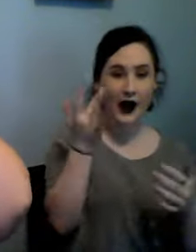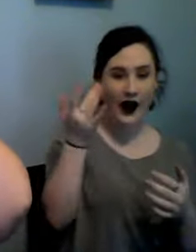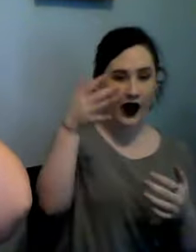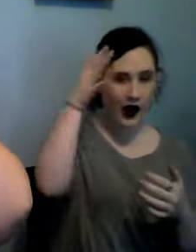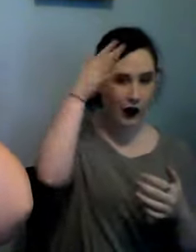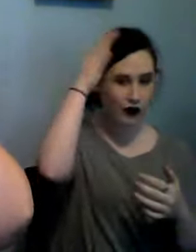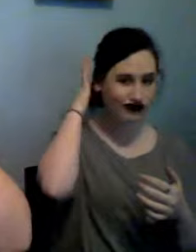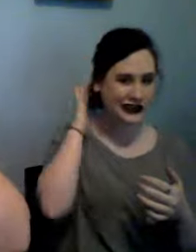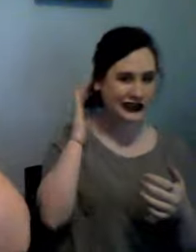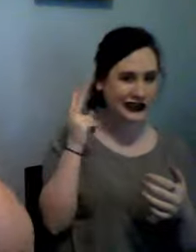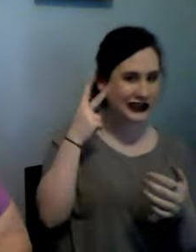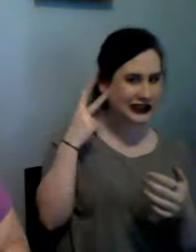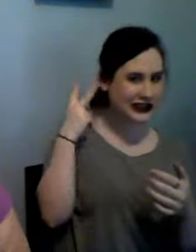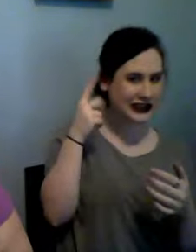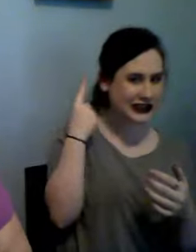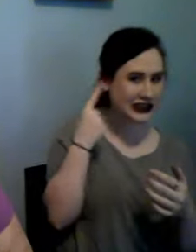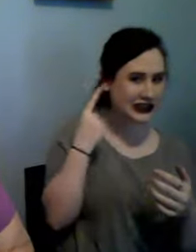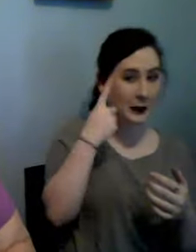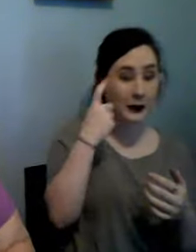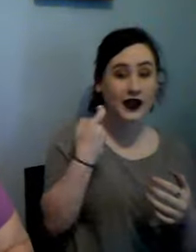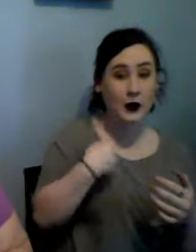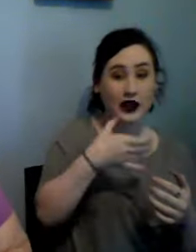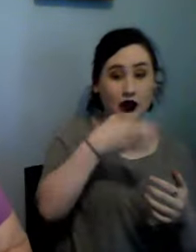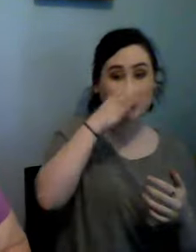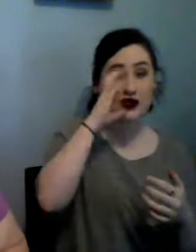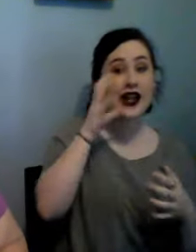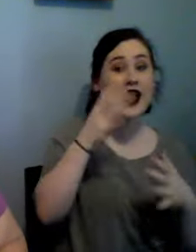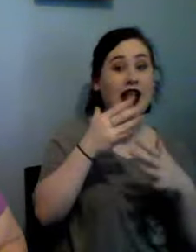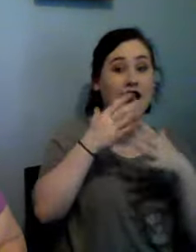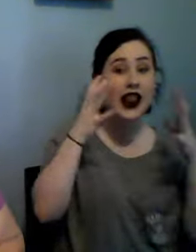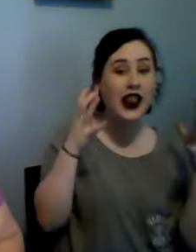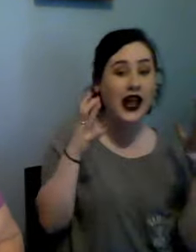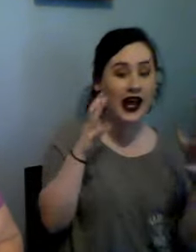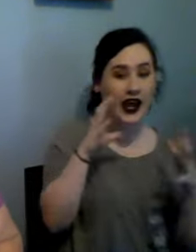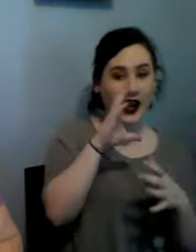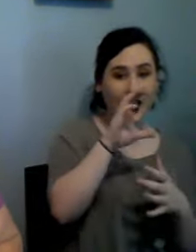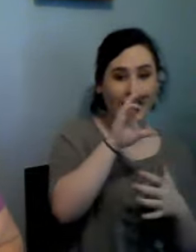confused because we've been drinking too much caffeine this morning